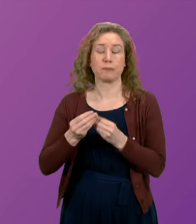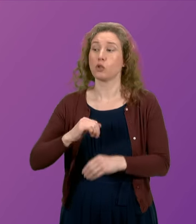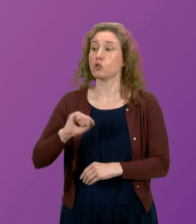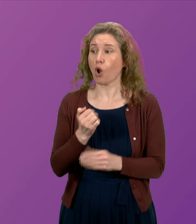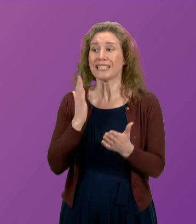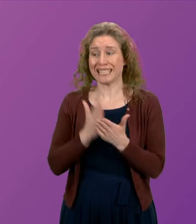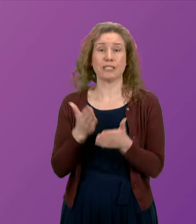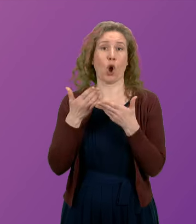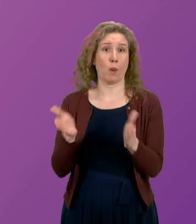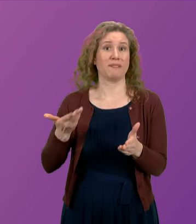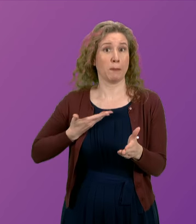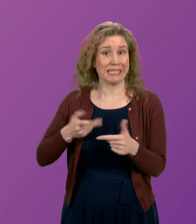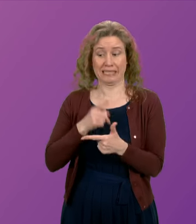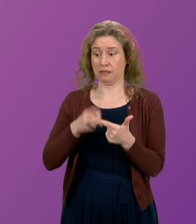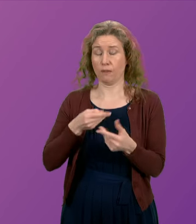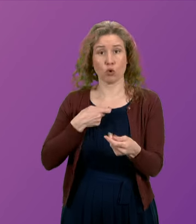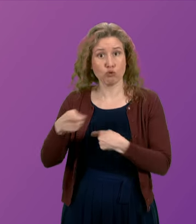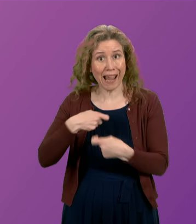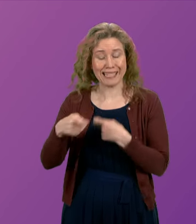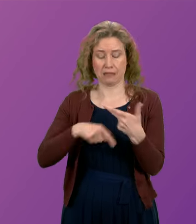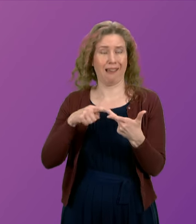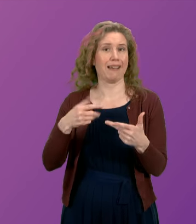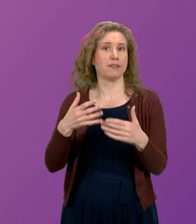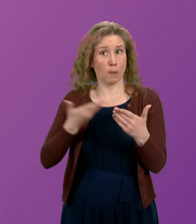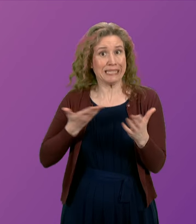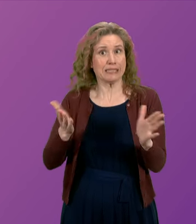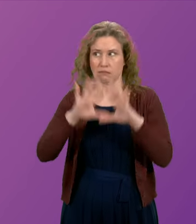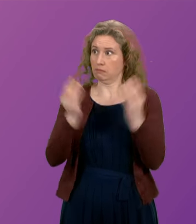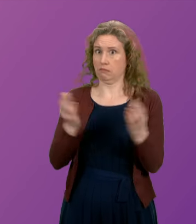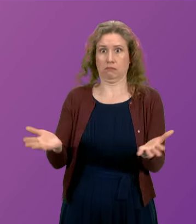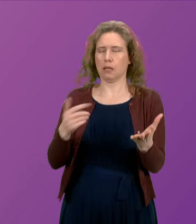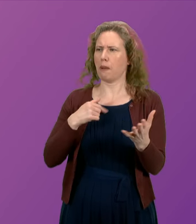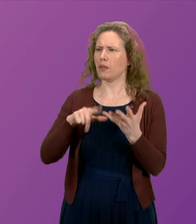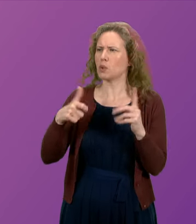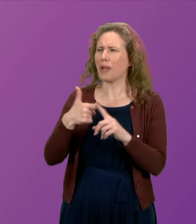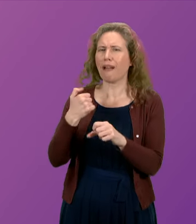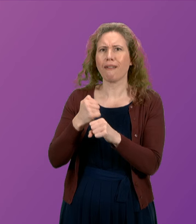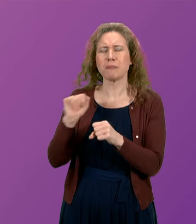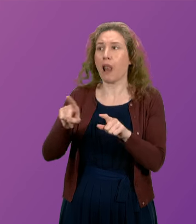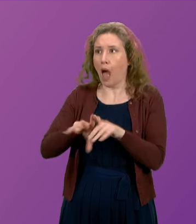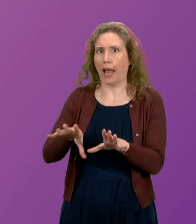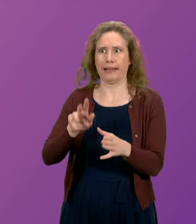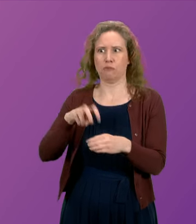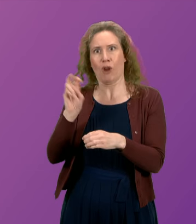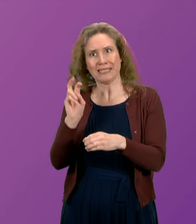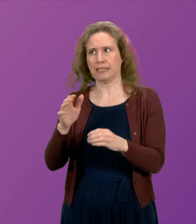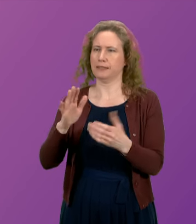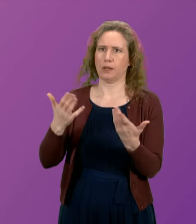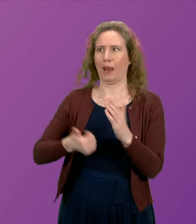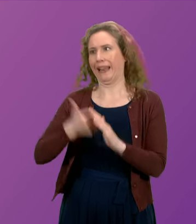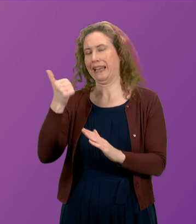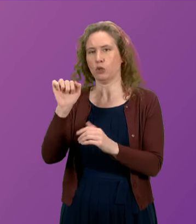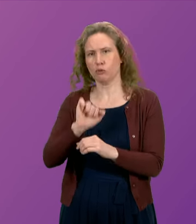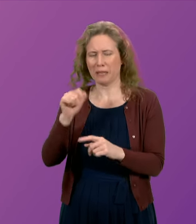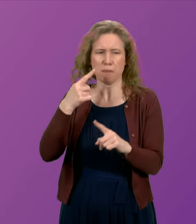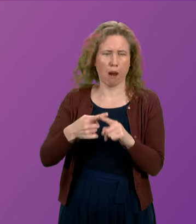open for business, trade and investment but actions by the UK Government such as taking us out of the European Union and their damaging approach to migration